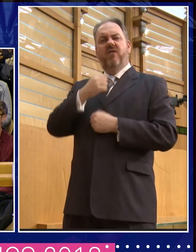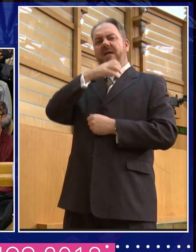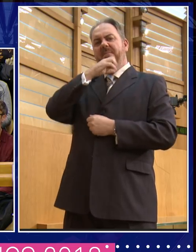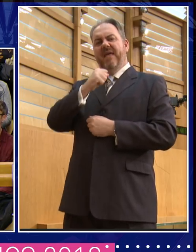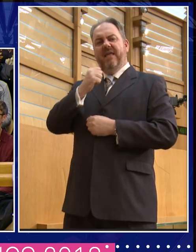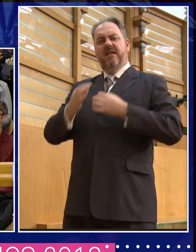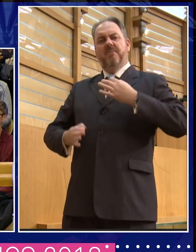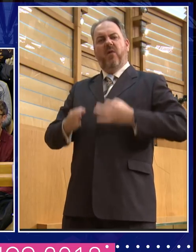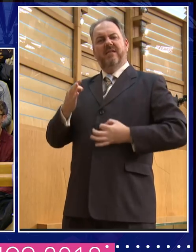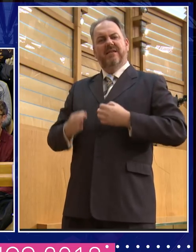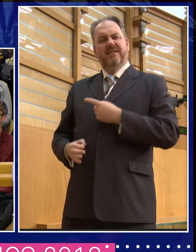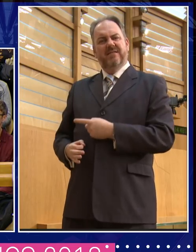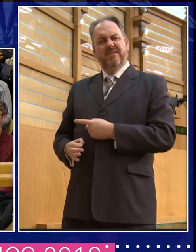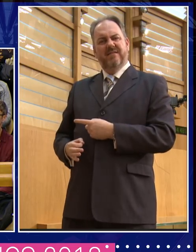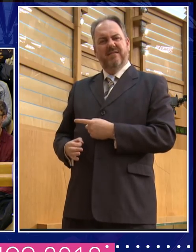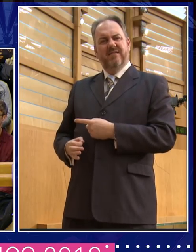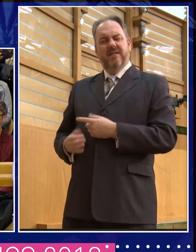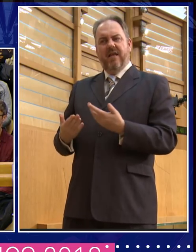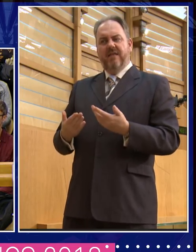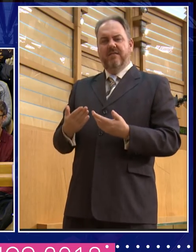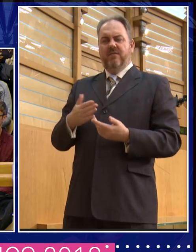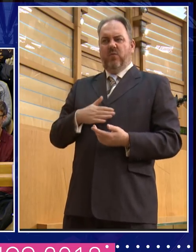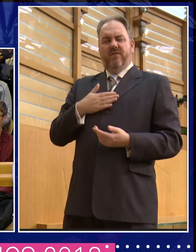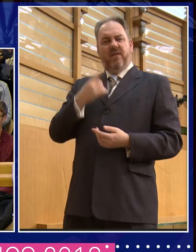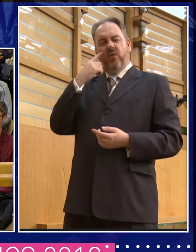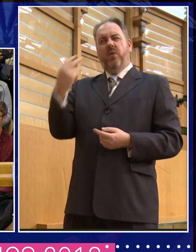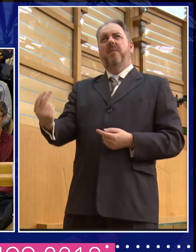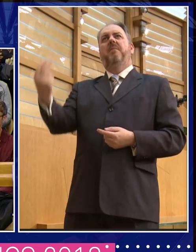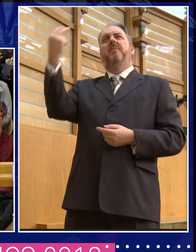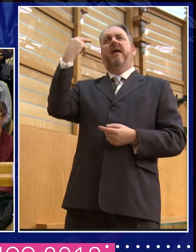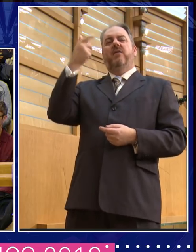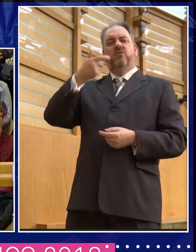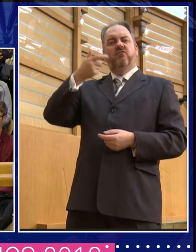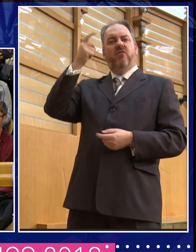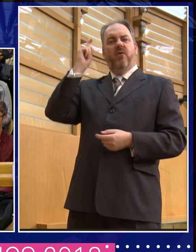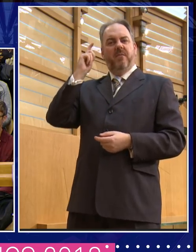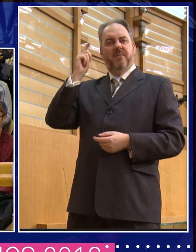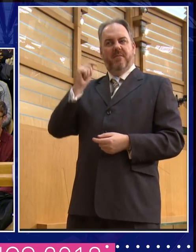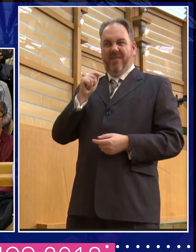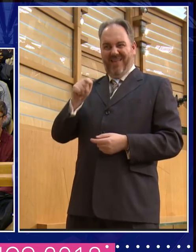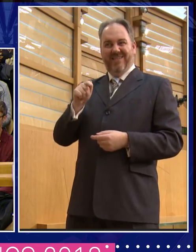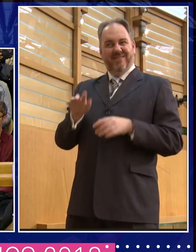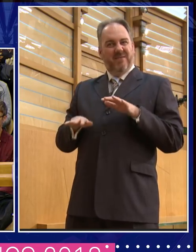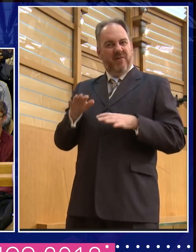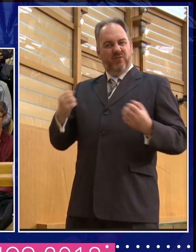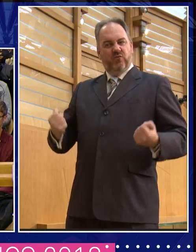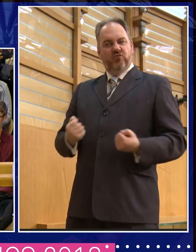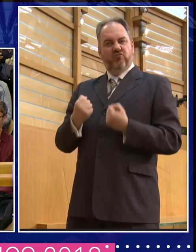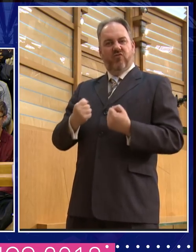me that the end of the Republic in Rome, the Roman Empire and so on, tells one a great deal about strong men and power and what